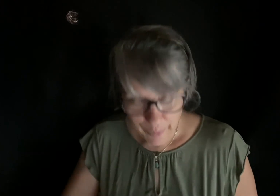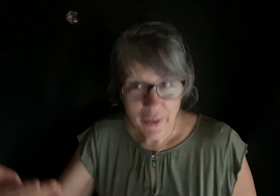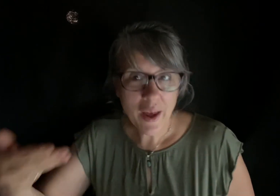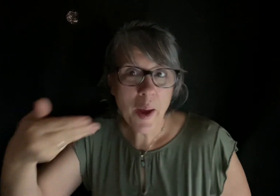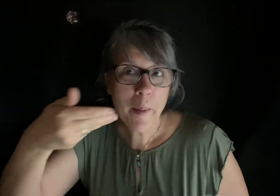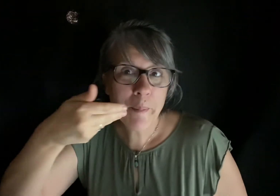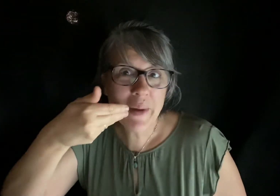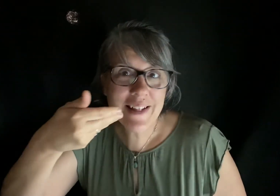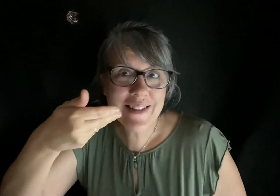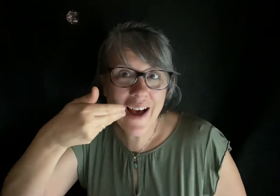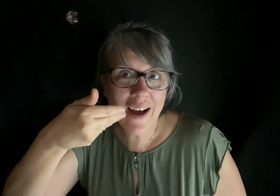PIZZA.